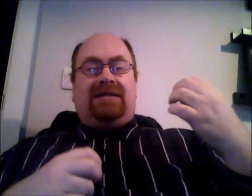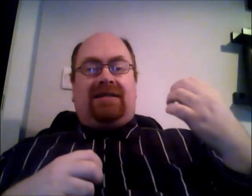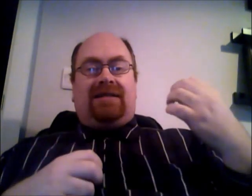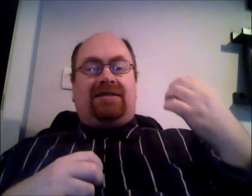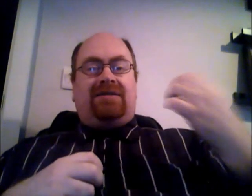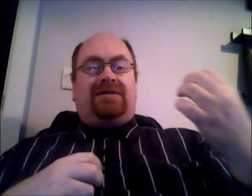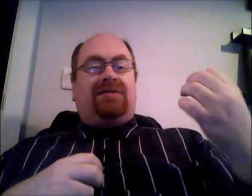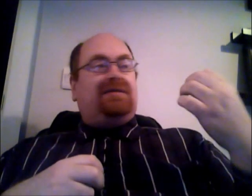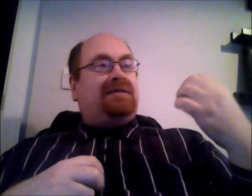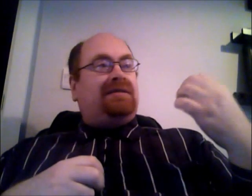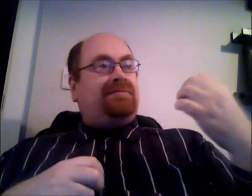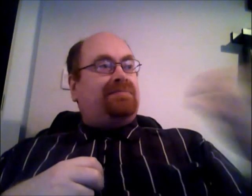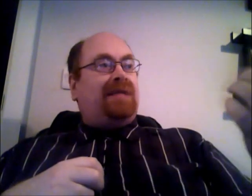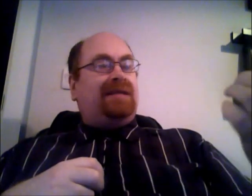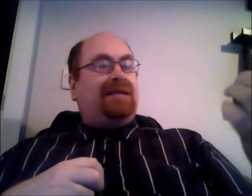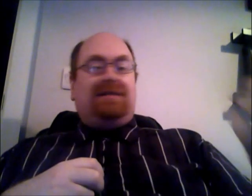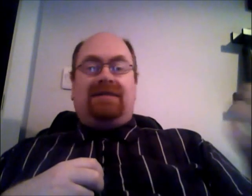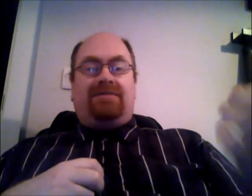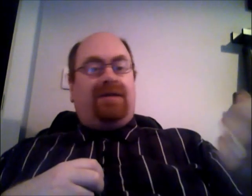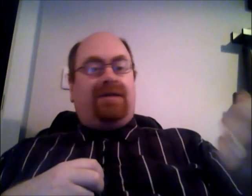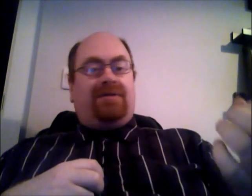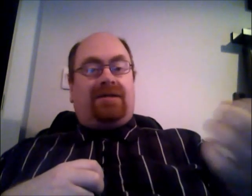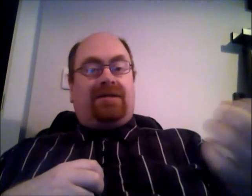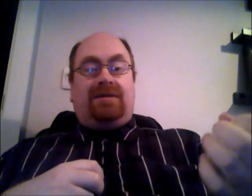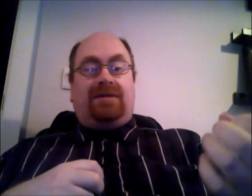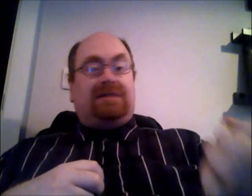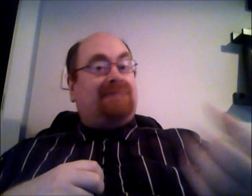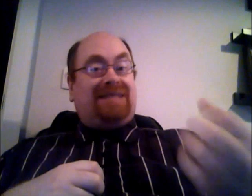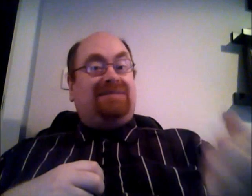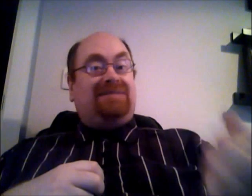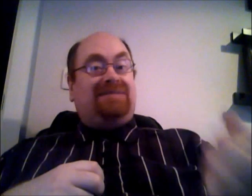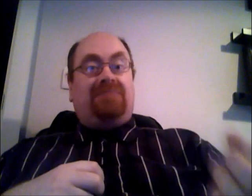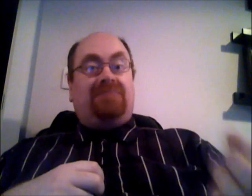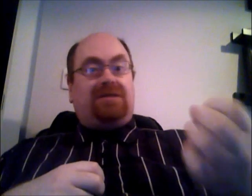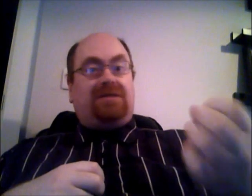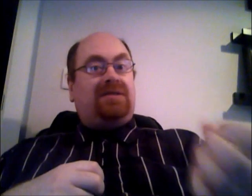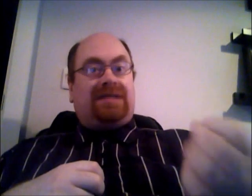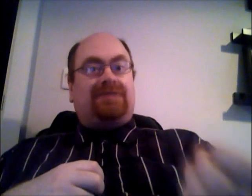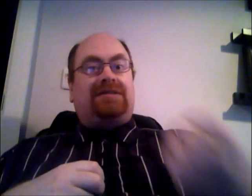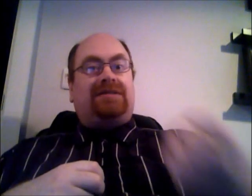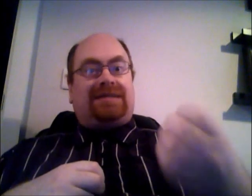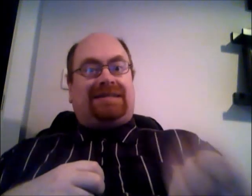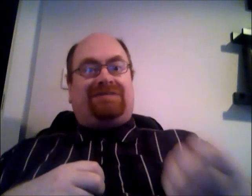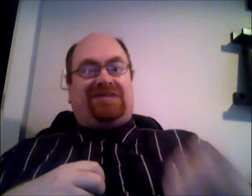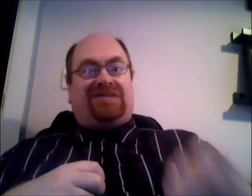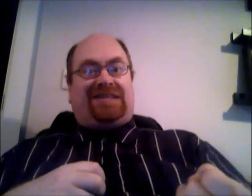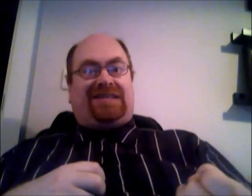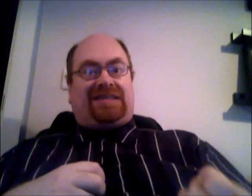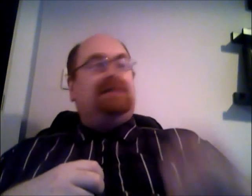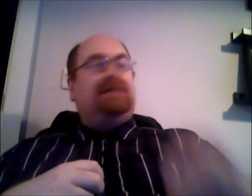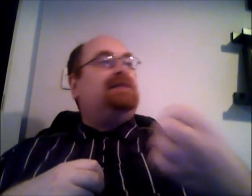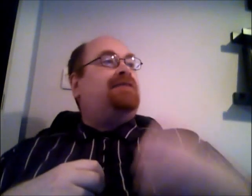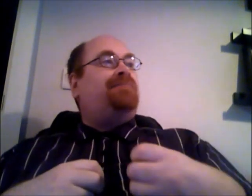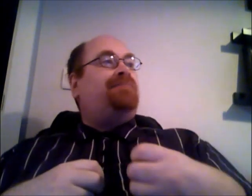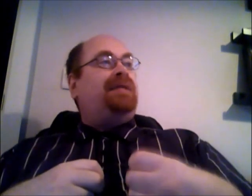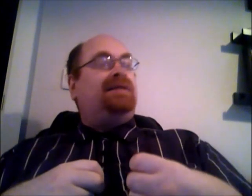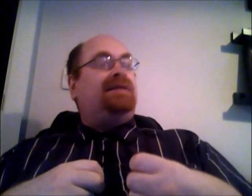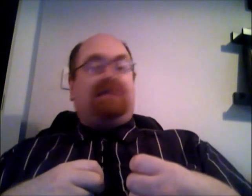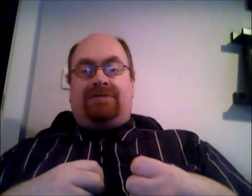and also the badly need to repair work on the water system hasn't been done because little councils can't afford it they've got bigger things to fry